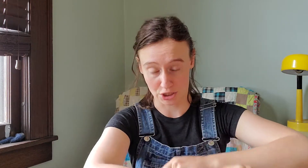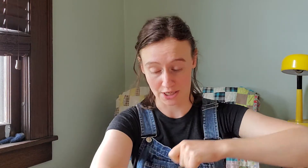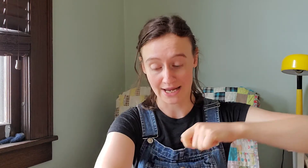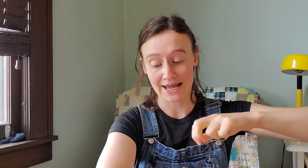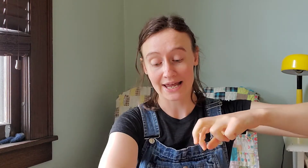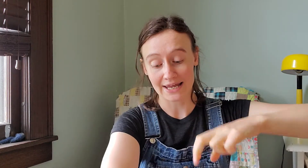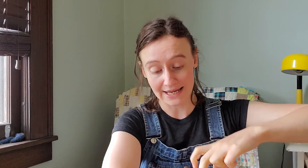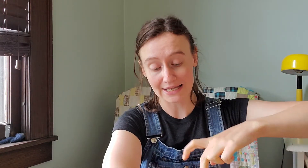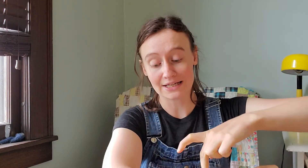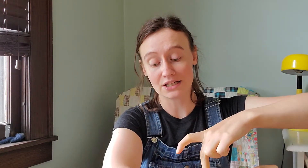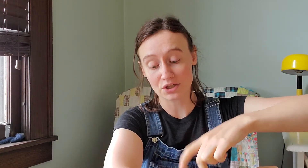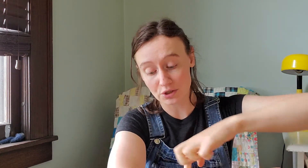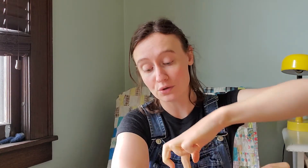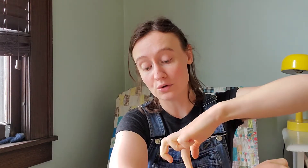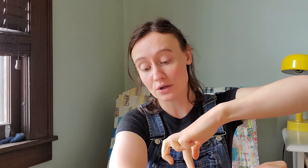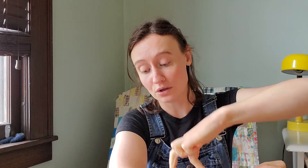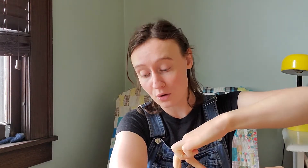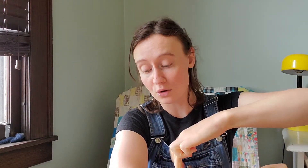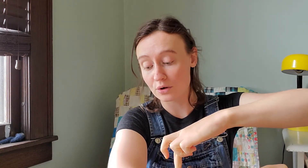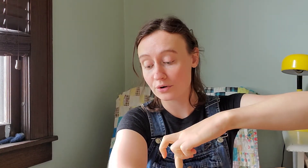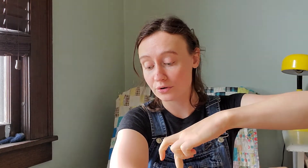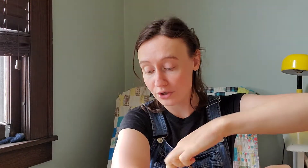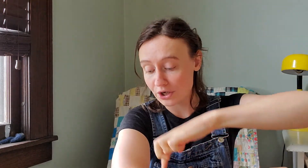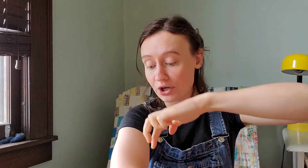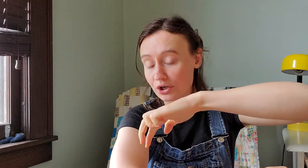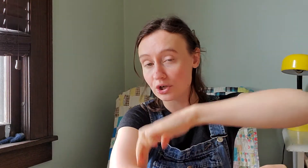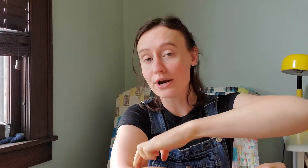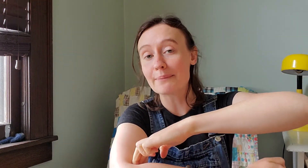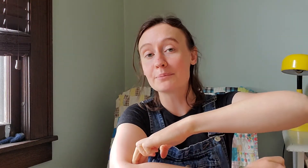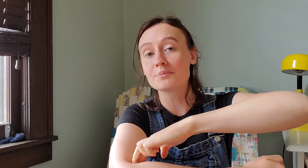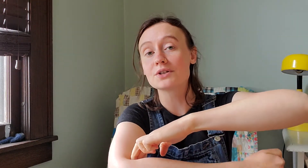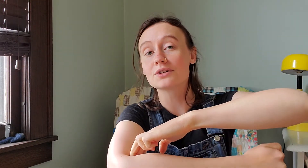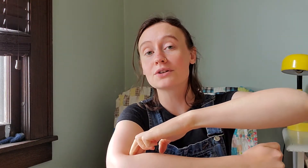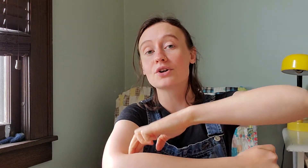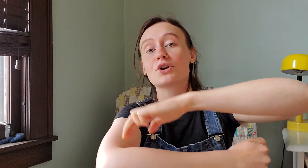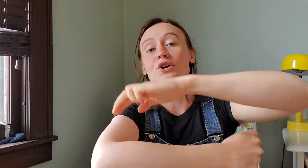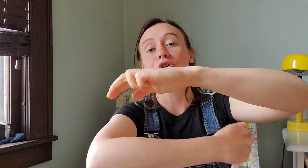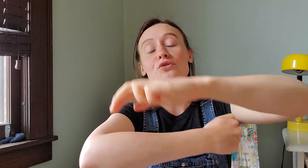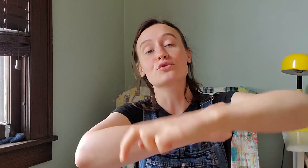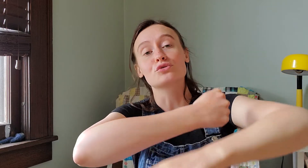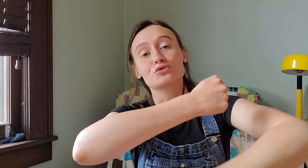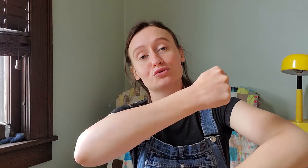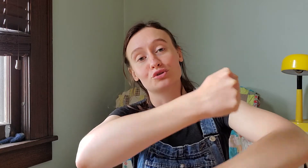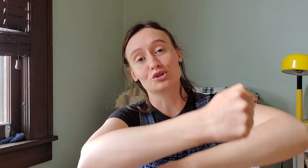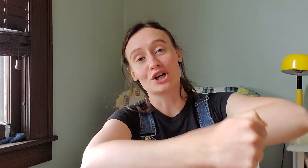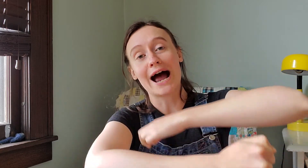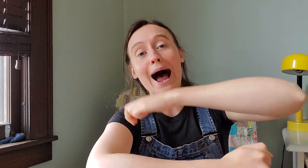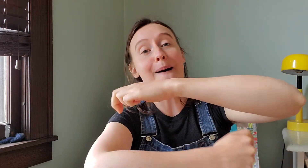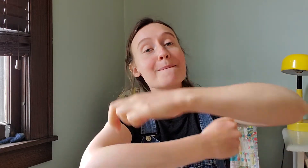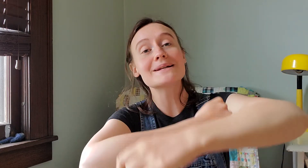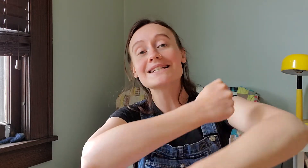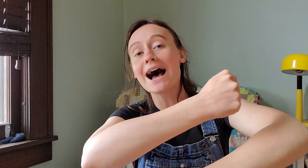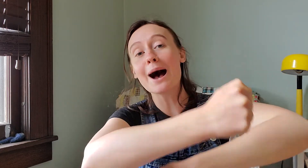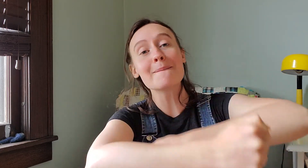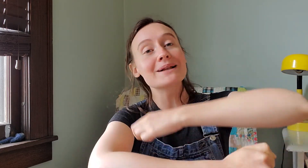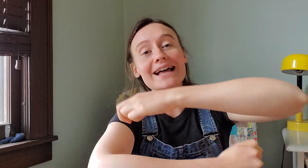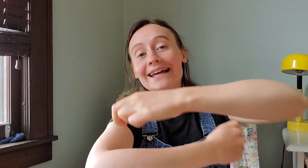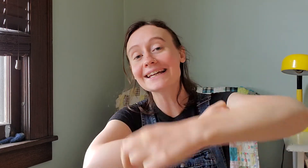into the corner crept, wrapped a blanket